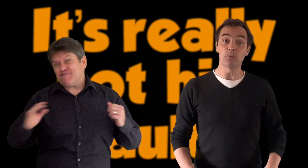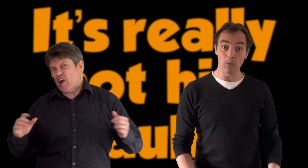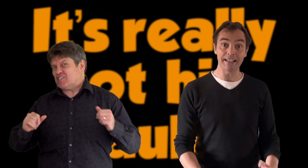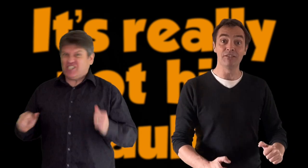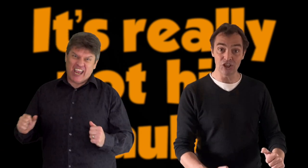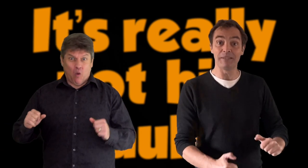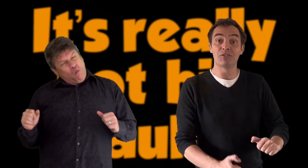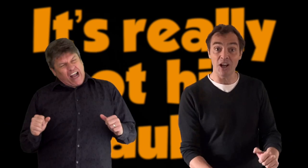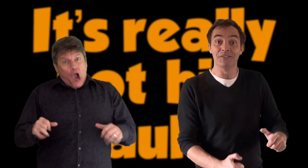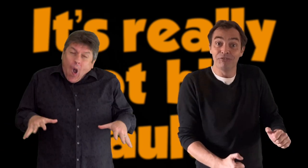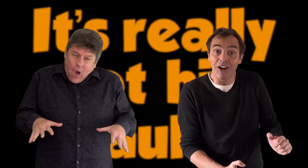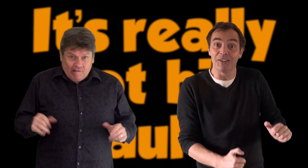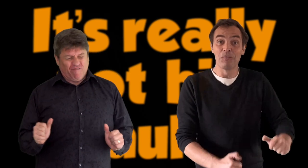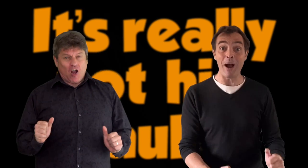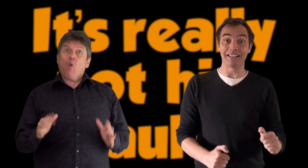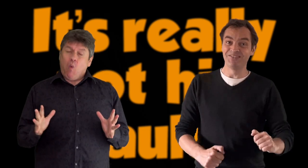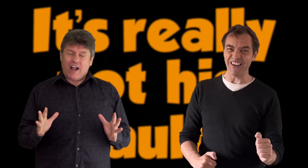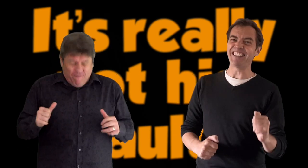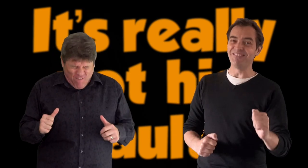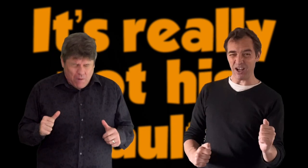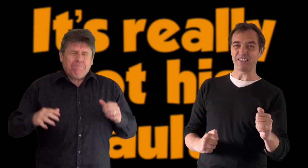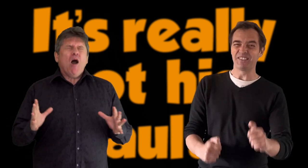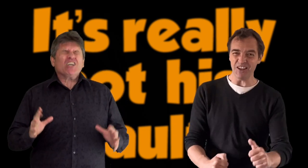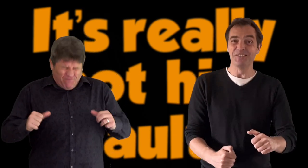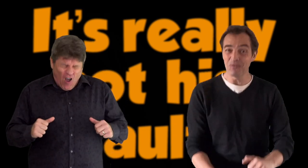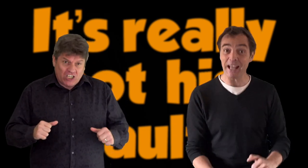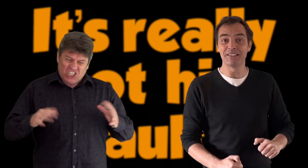his fault . . . . . . . . . .